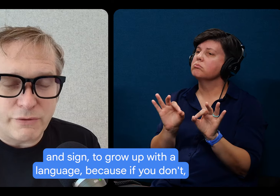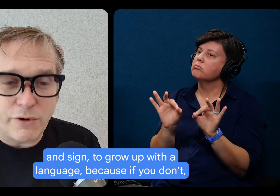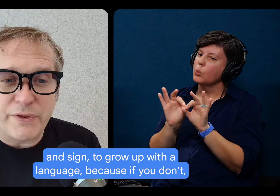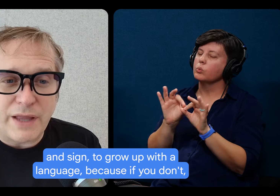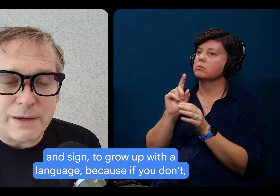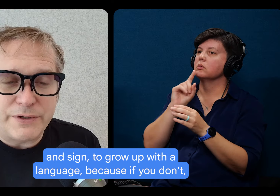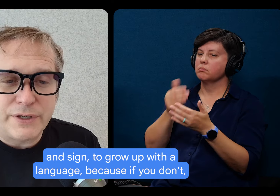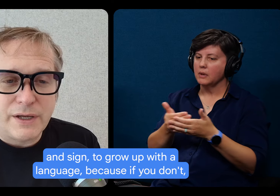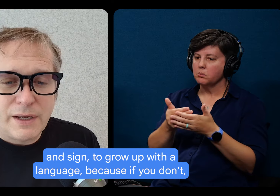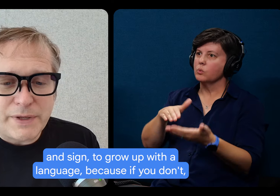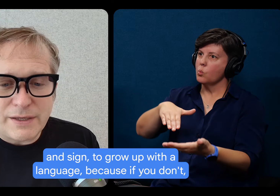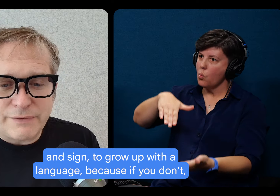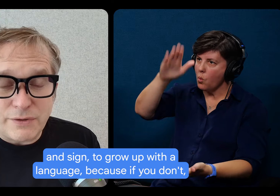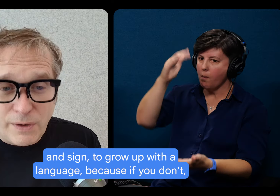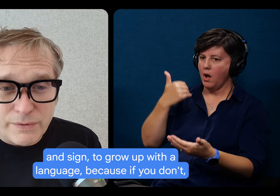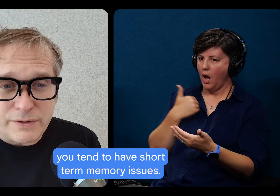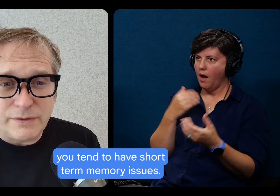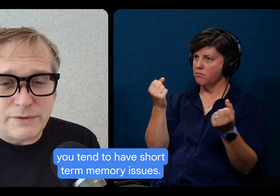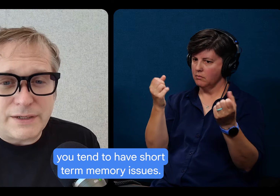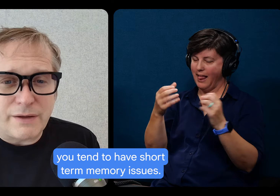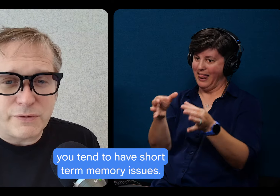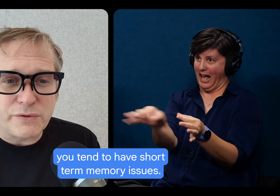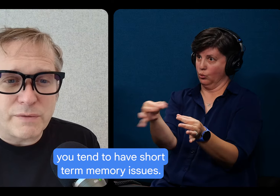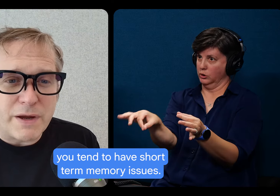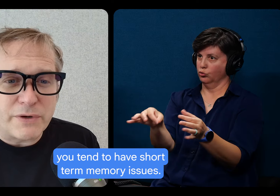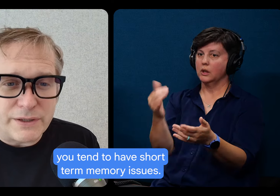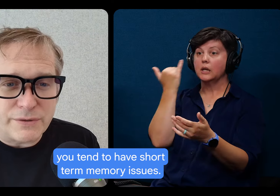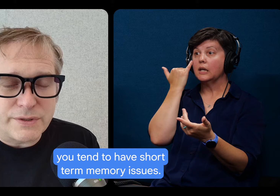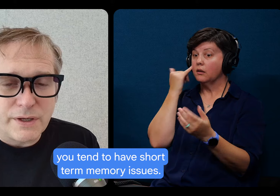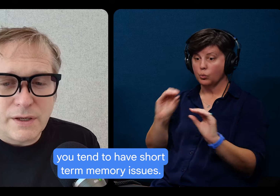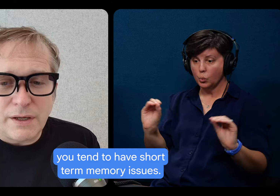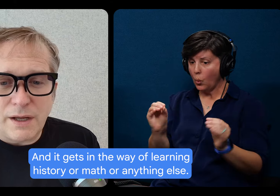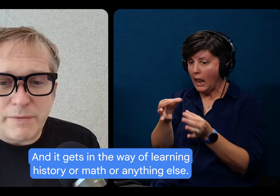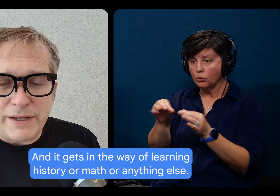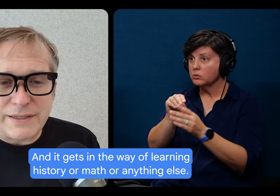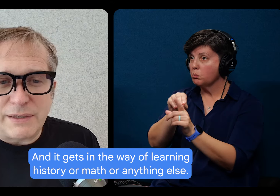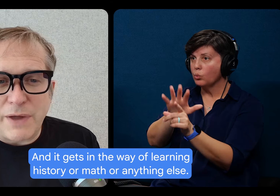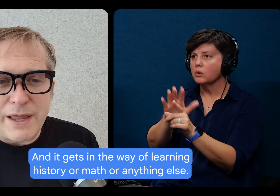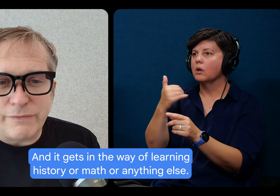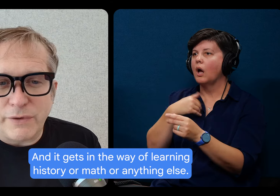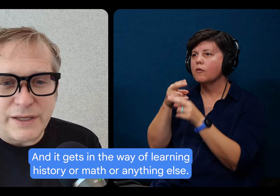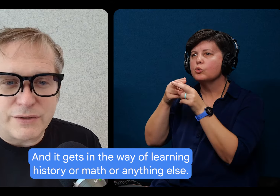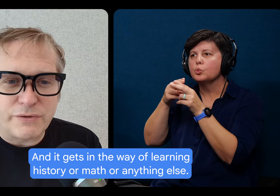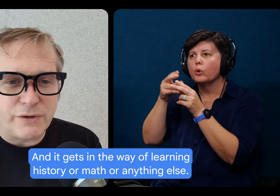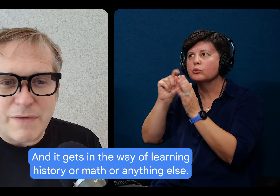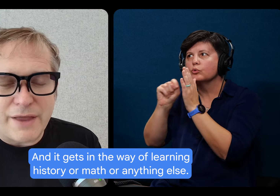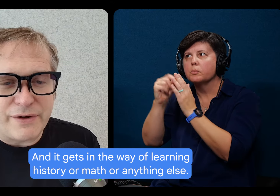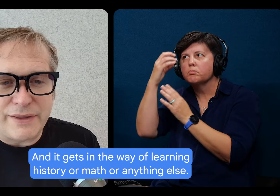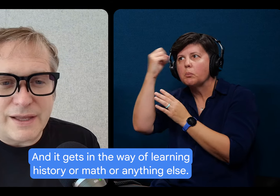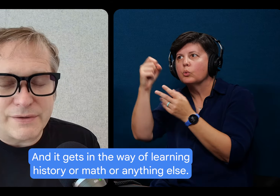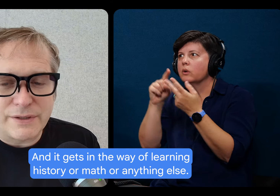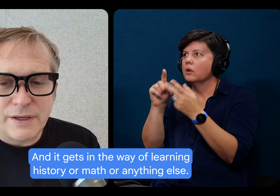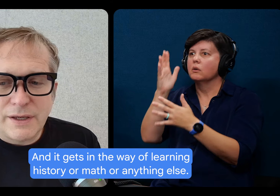in sign, to grow up with a language. Because if you don't, you tend to have short-term memory issues. And it gets in the way of learning history or